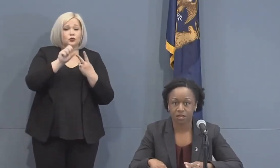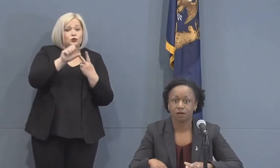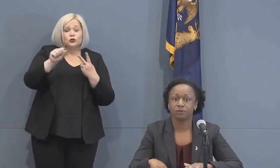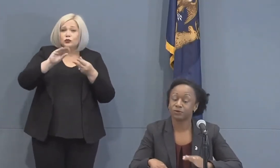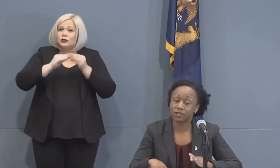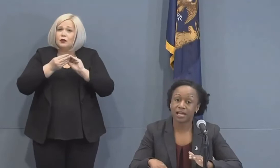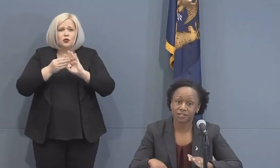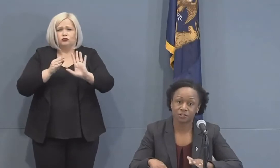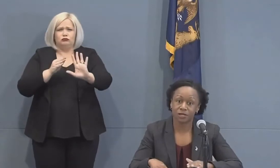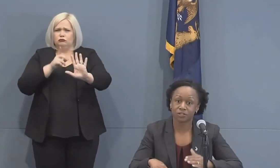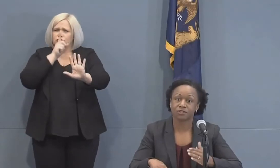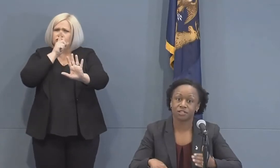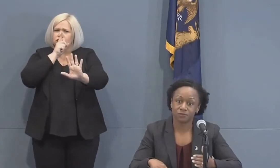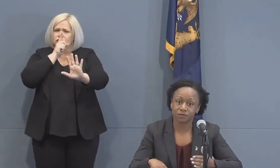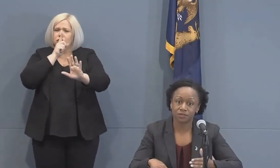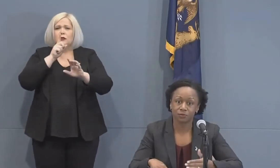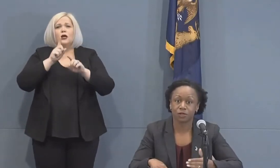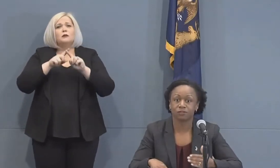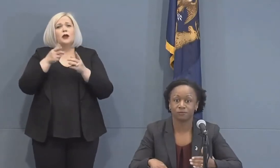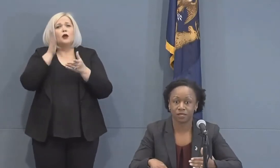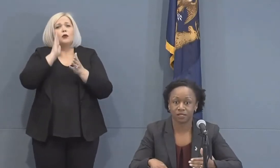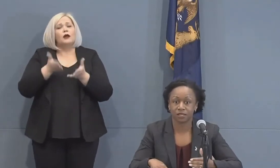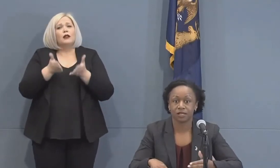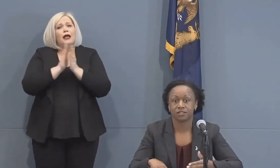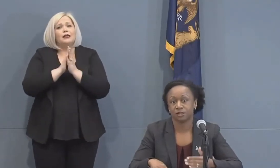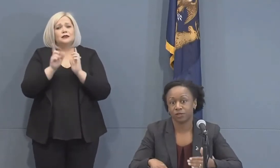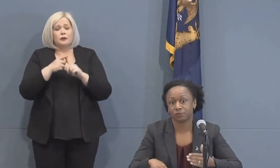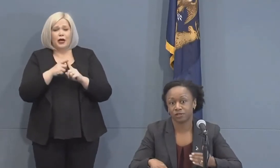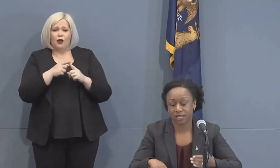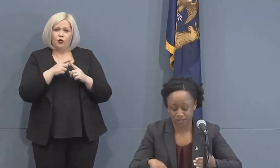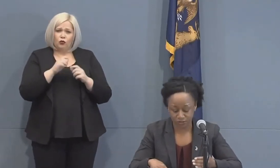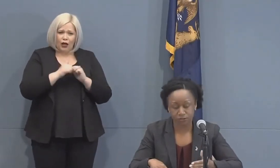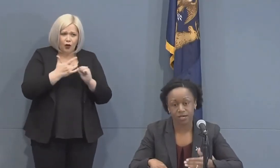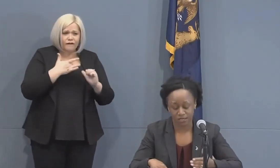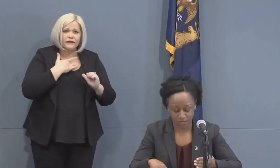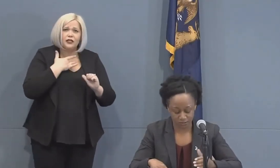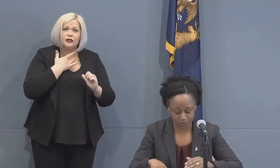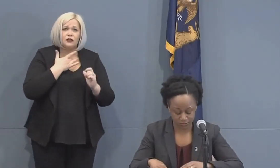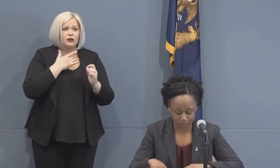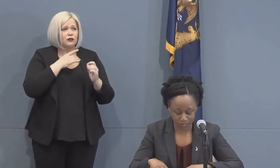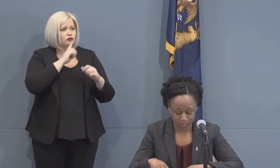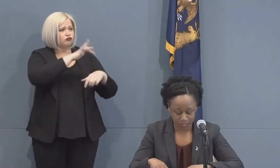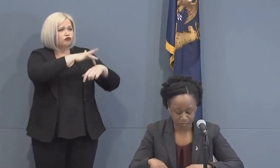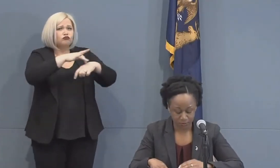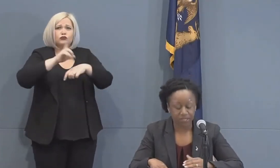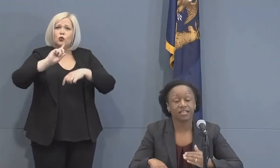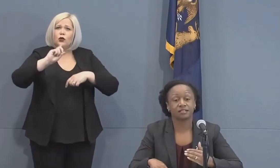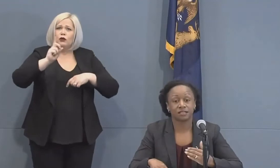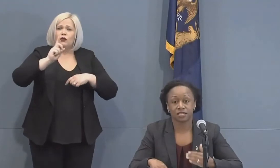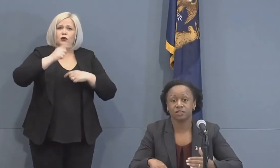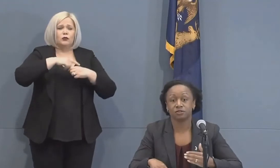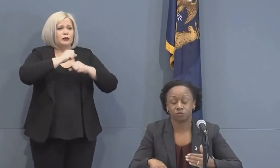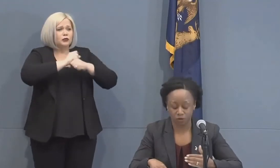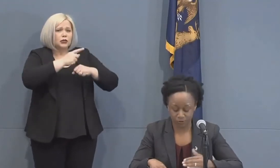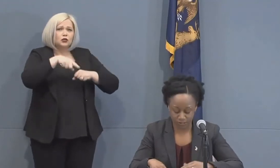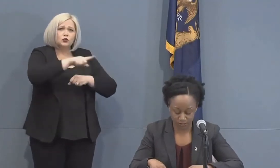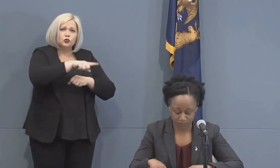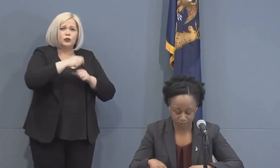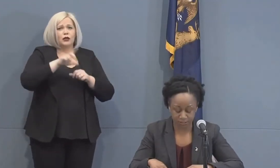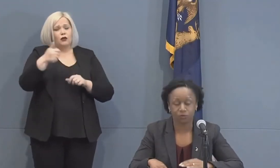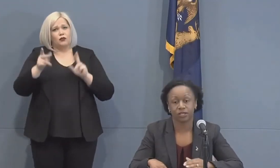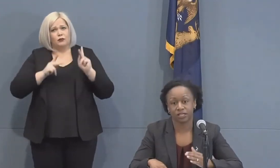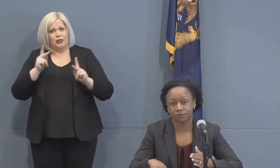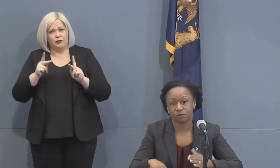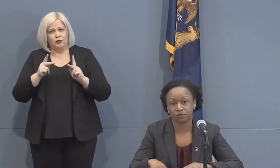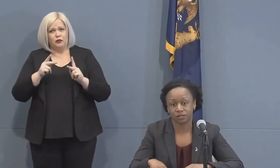numbers, but we will ask you about your symptoms and where you've been so that we can protect you and others. Please continue to work with